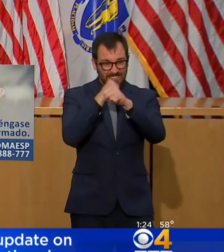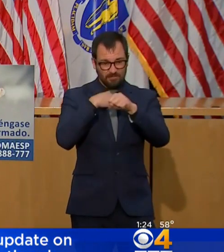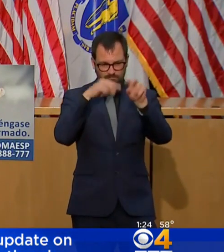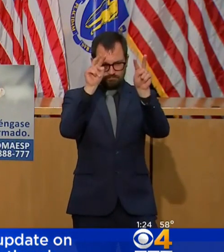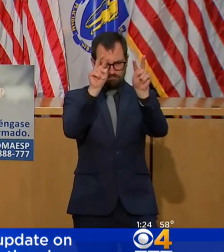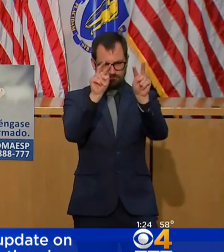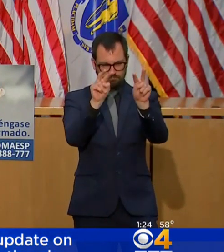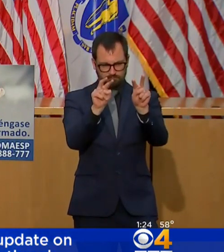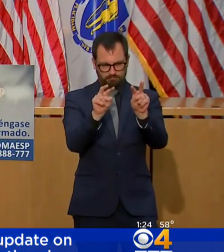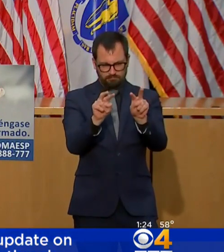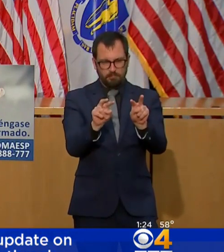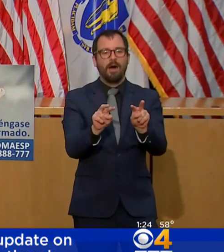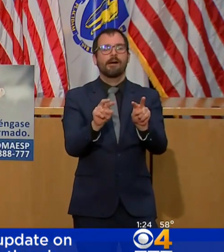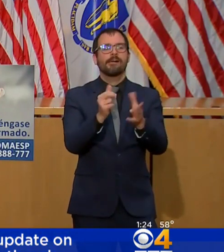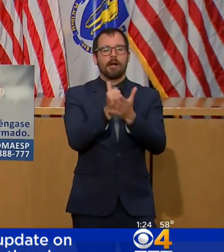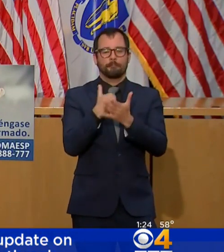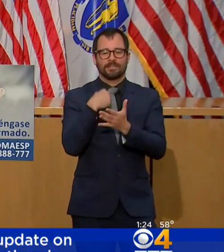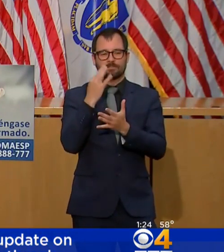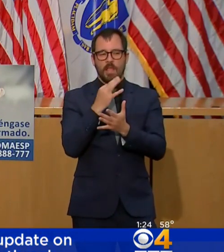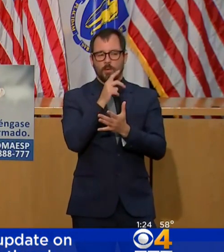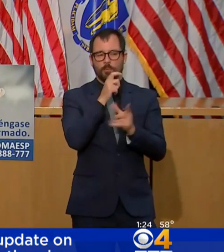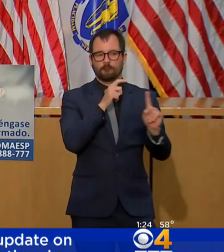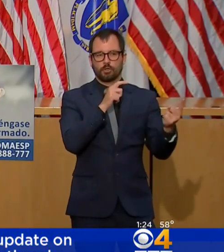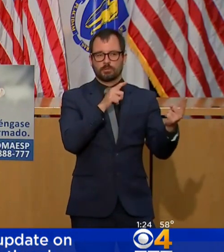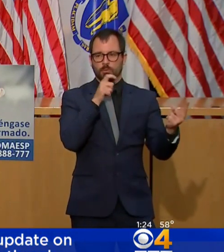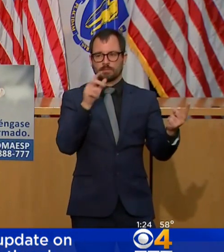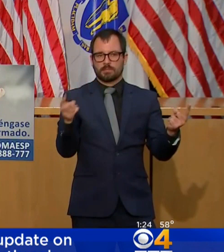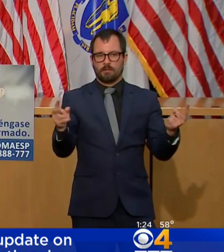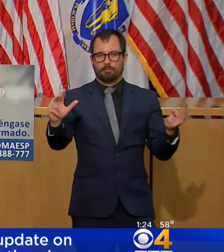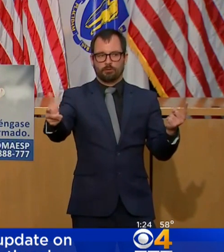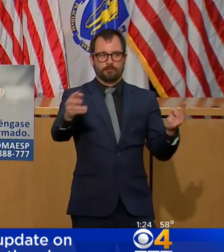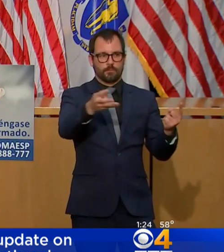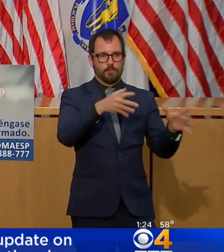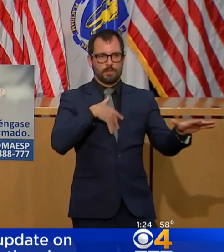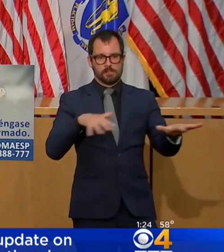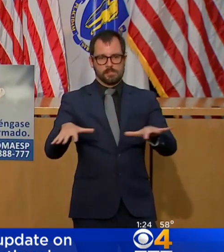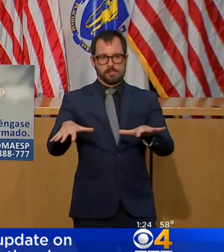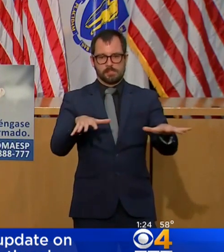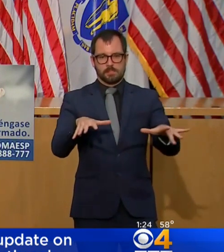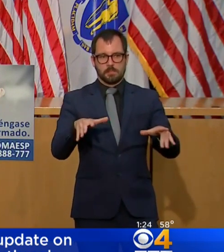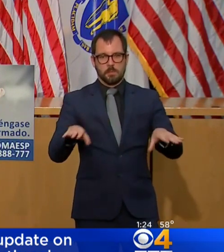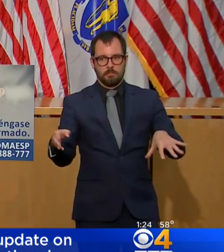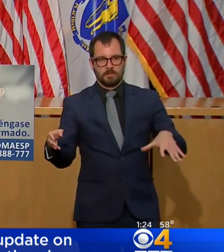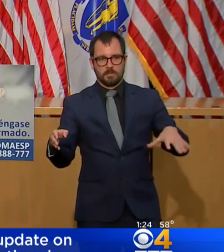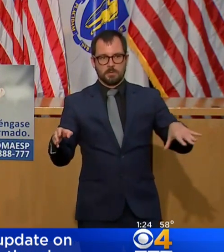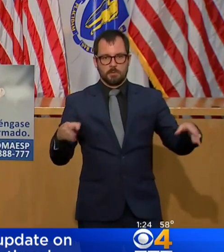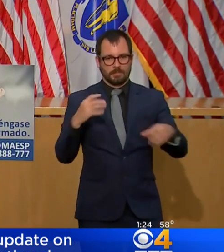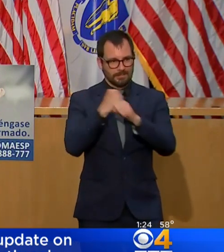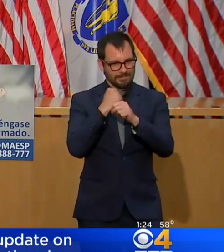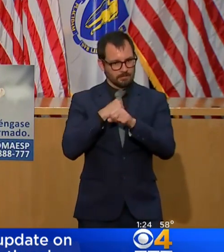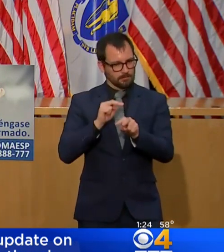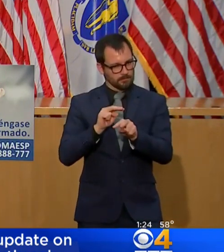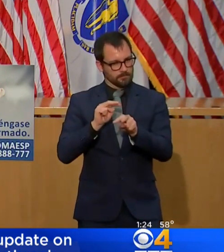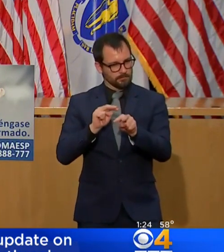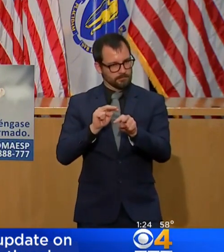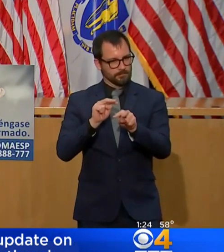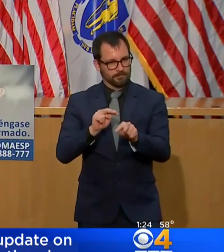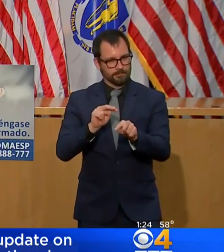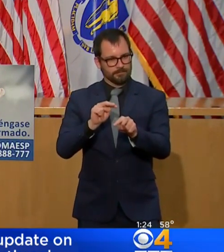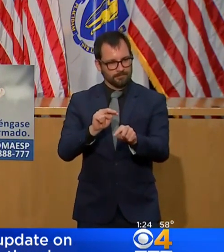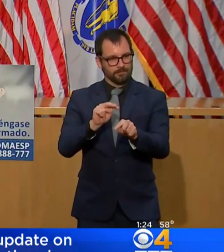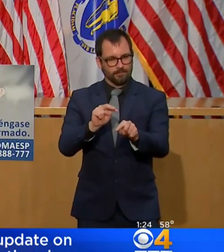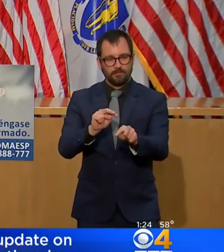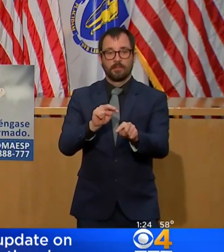communities and across Massachusetts. Monitoring that public health data has been a key part of our reopening process and will help us